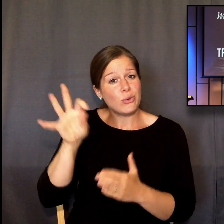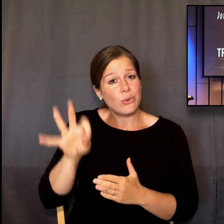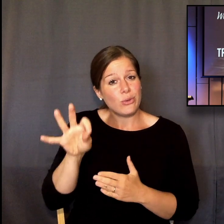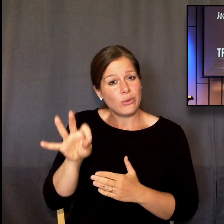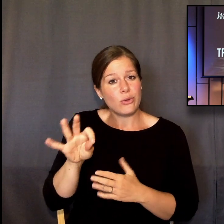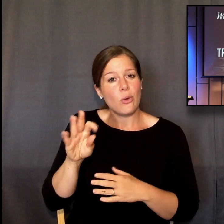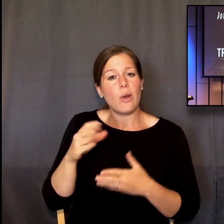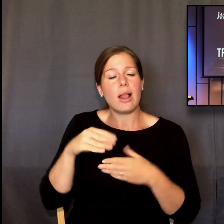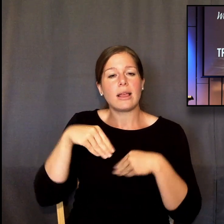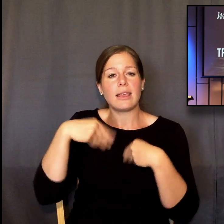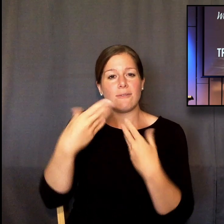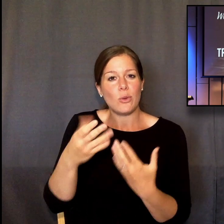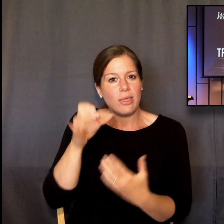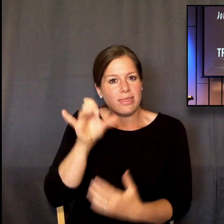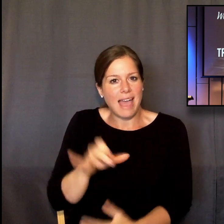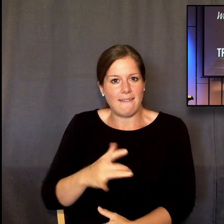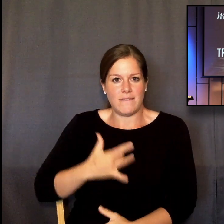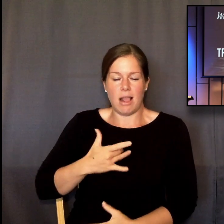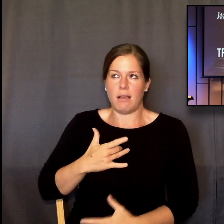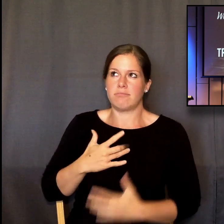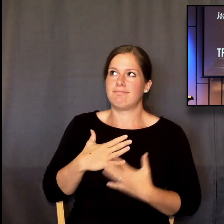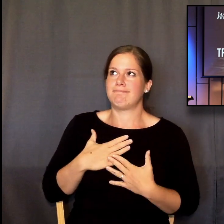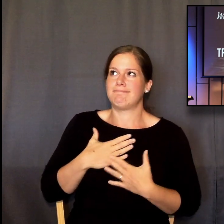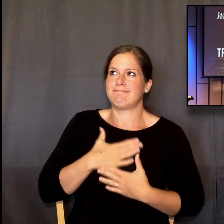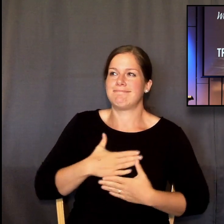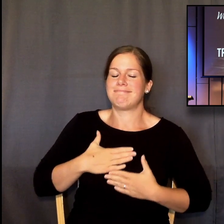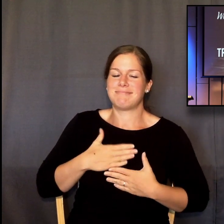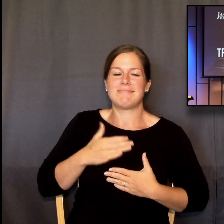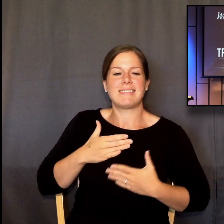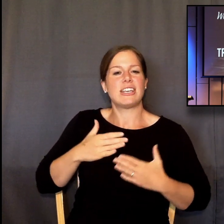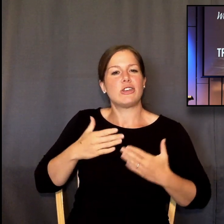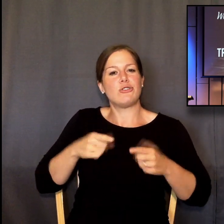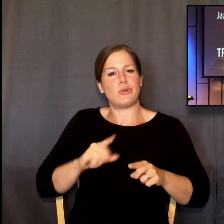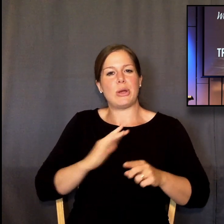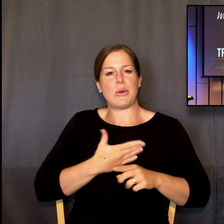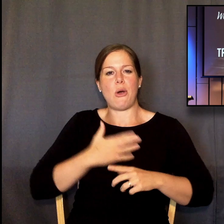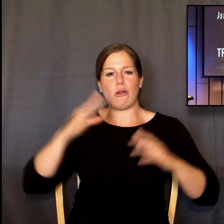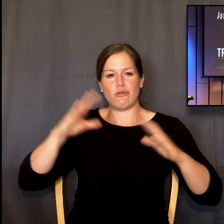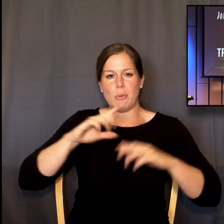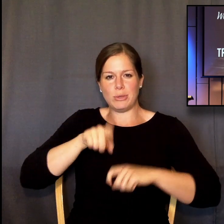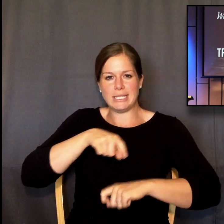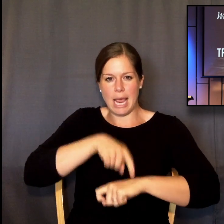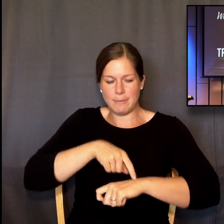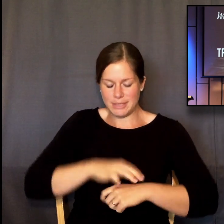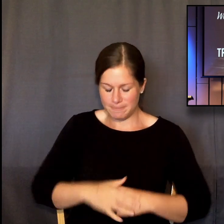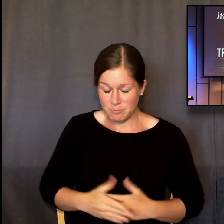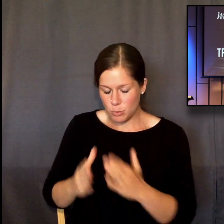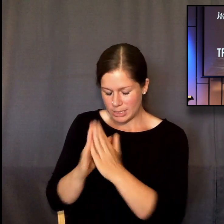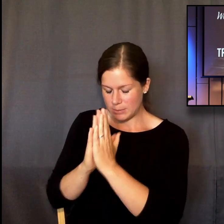in these troubled times. Let's pray. God, that's my hope for myself.